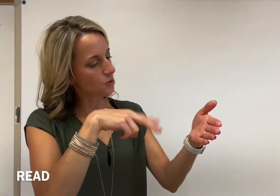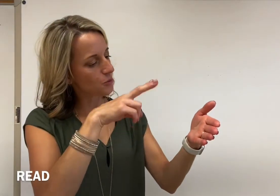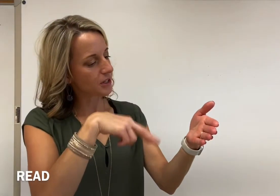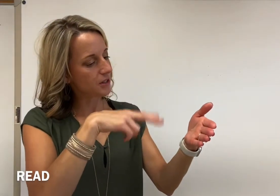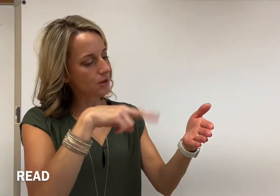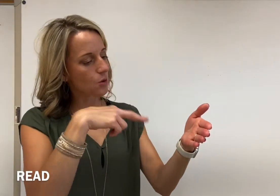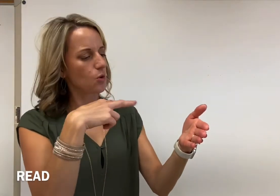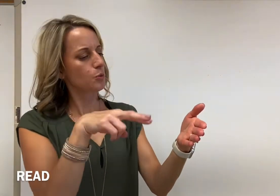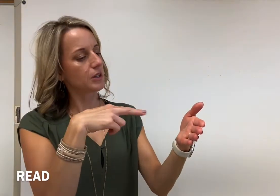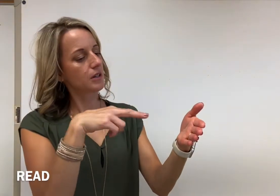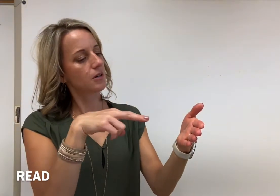read. To read.